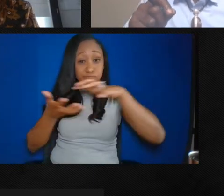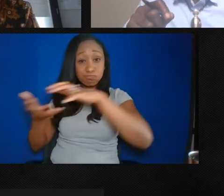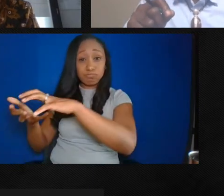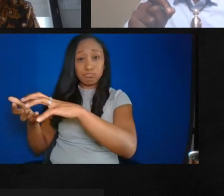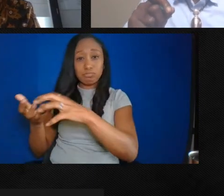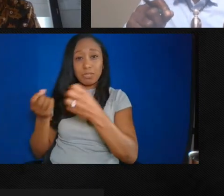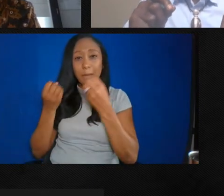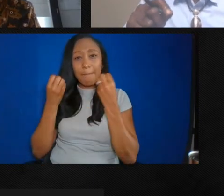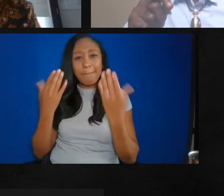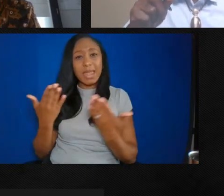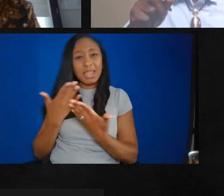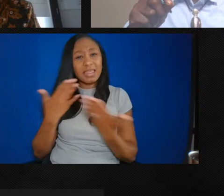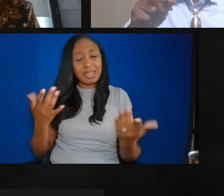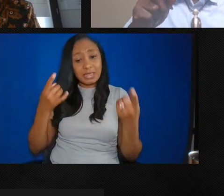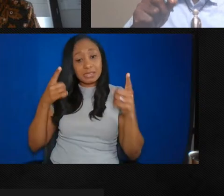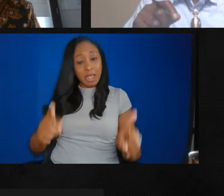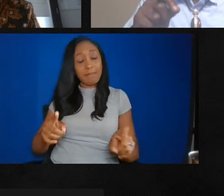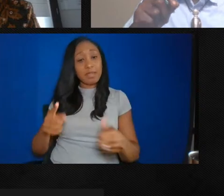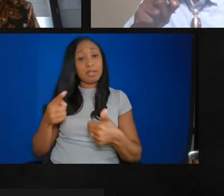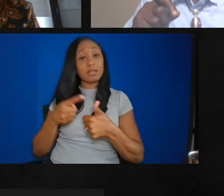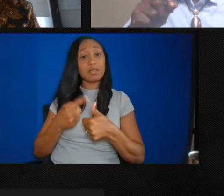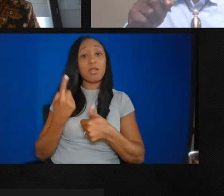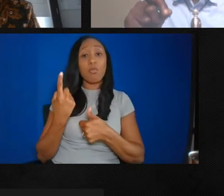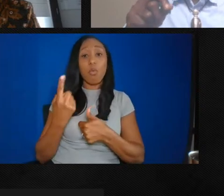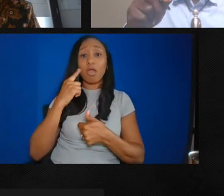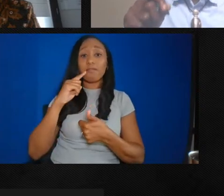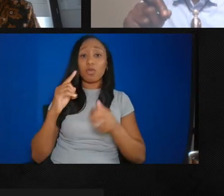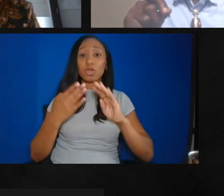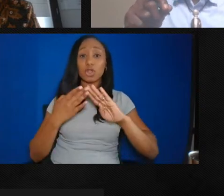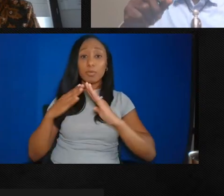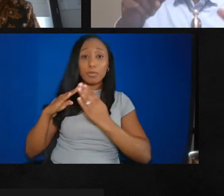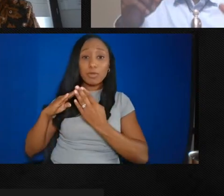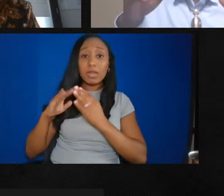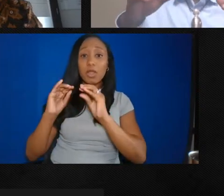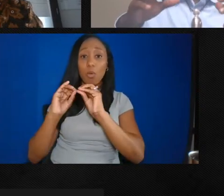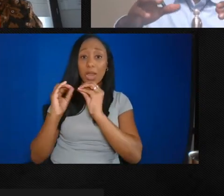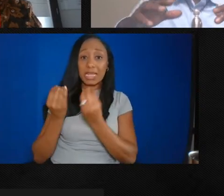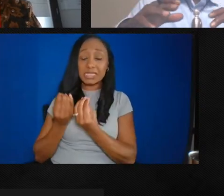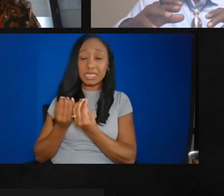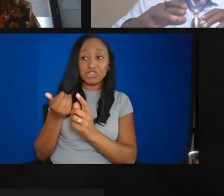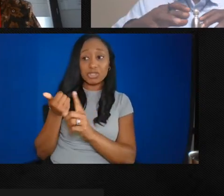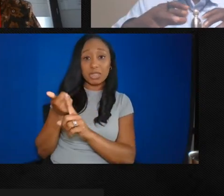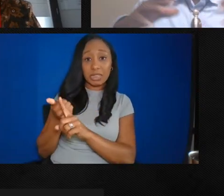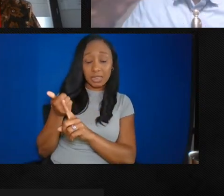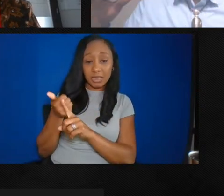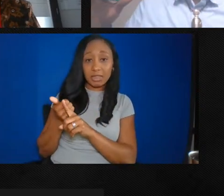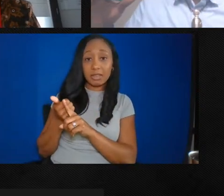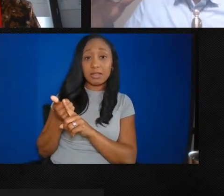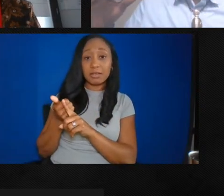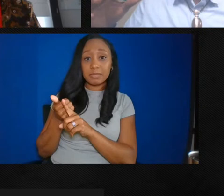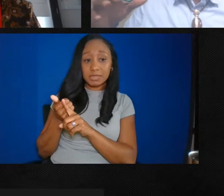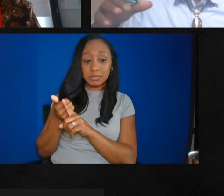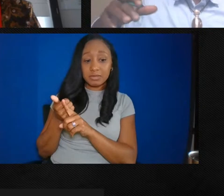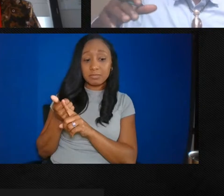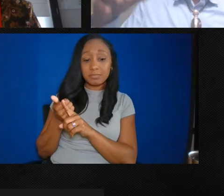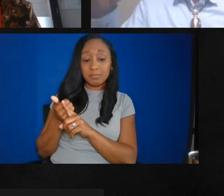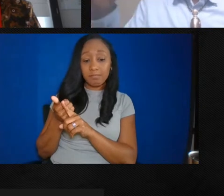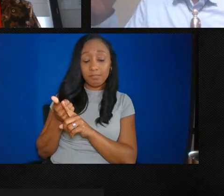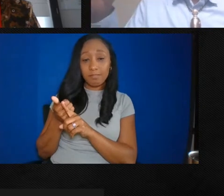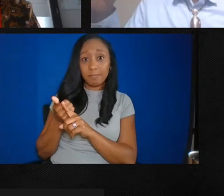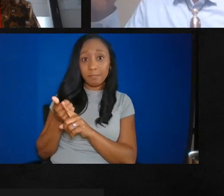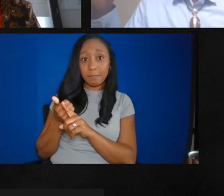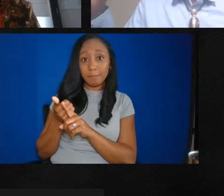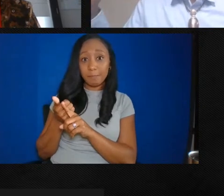assessment. One was for a community-based organization that did not have the